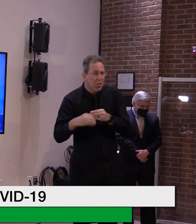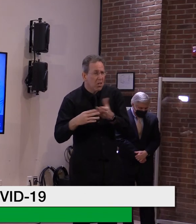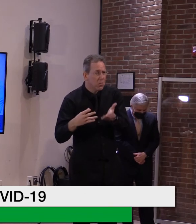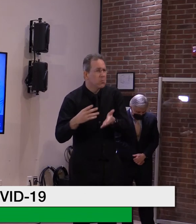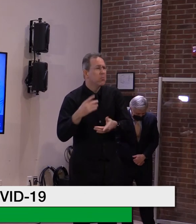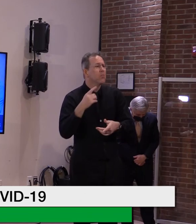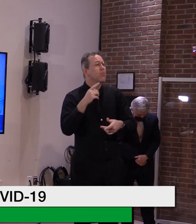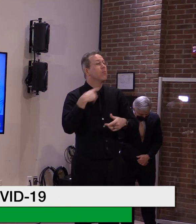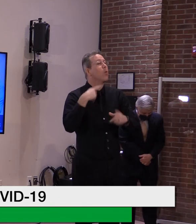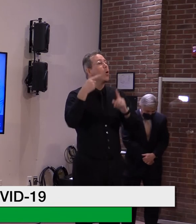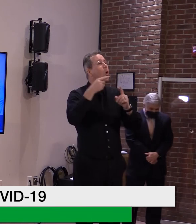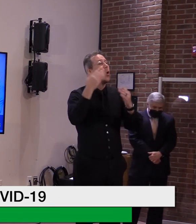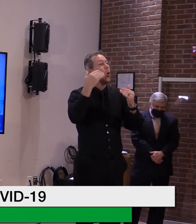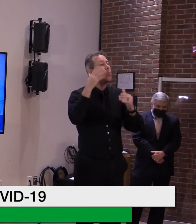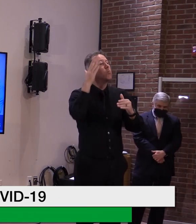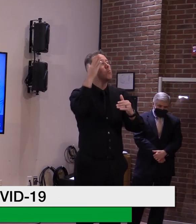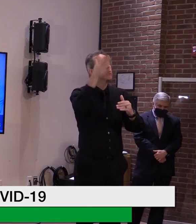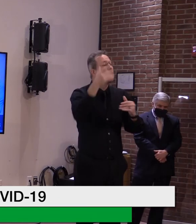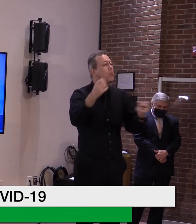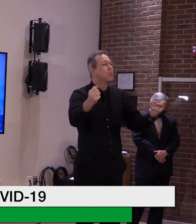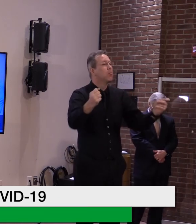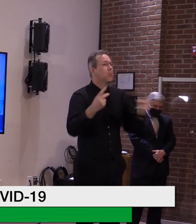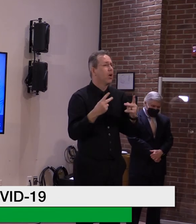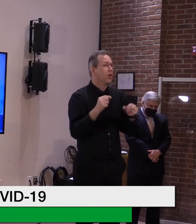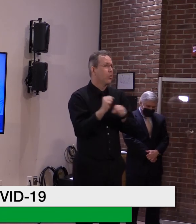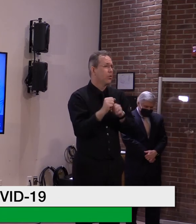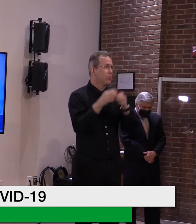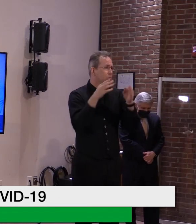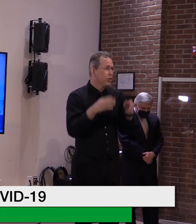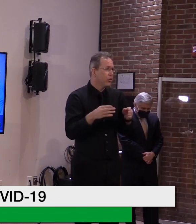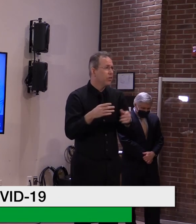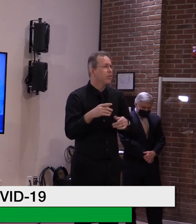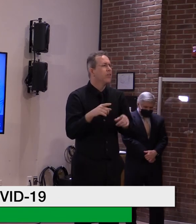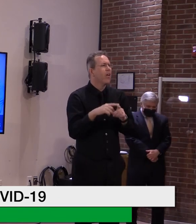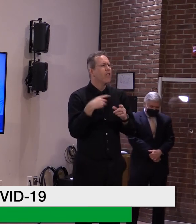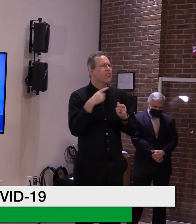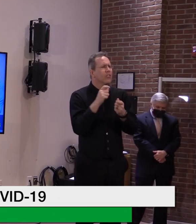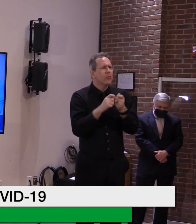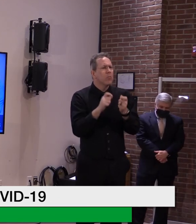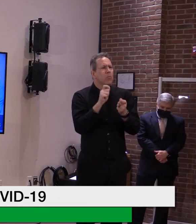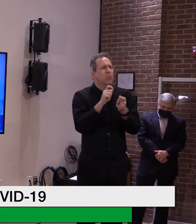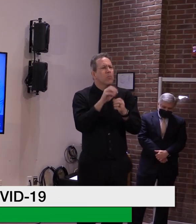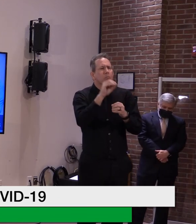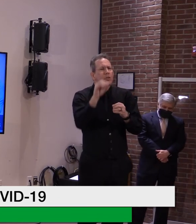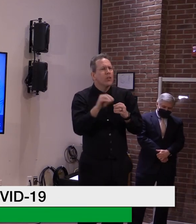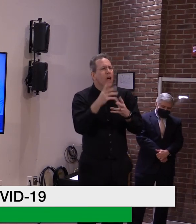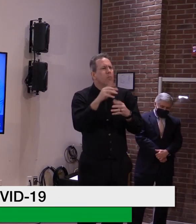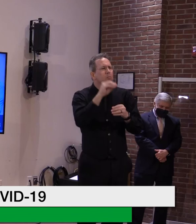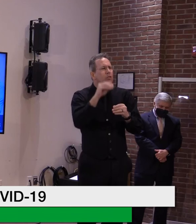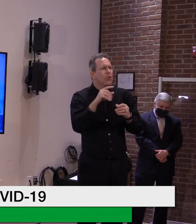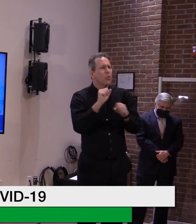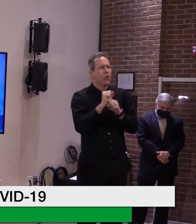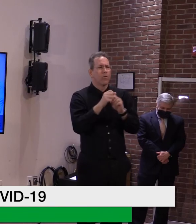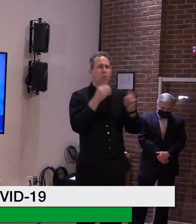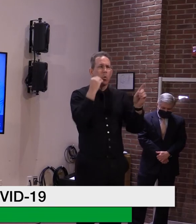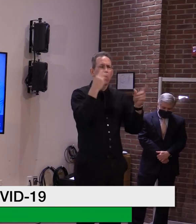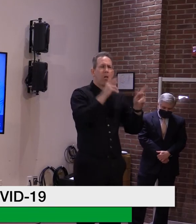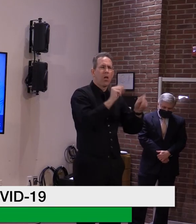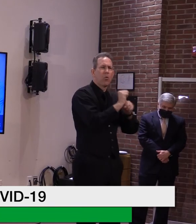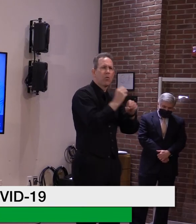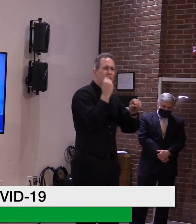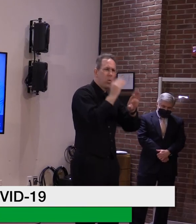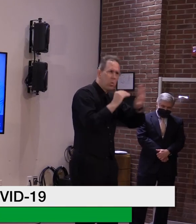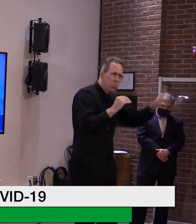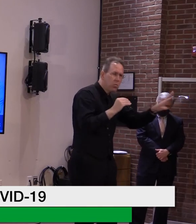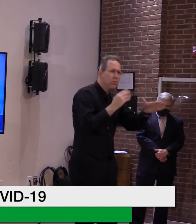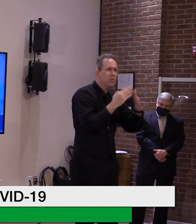going to be a certain percentage of those who can work remotely. Not everyone can, and not everybody wants to. So we're